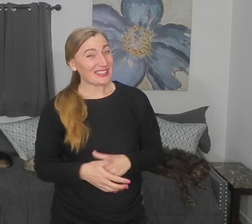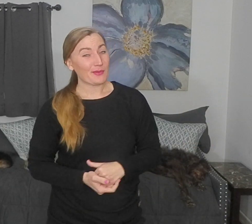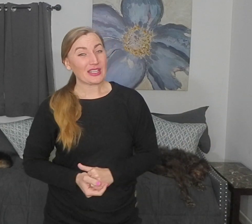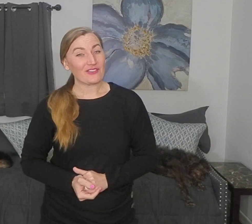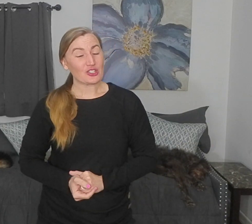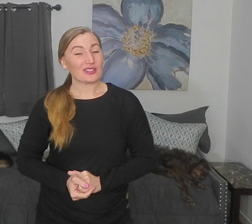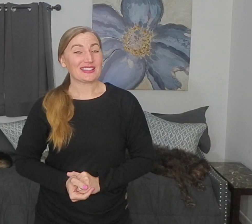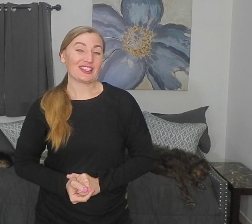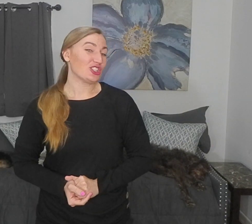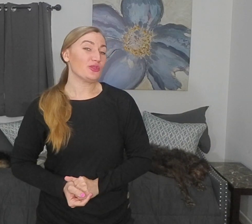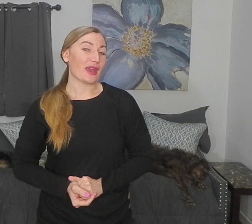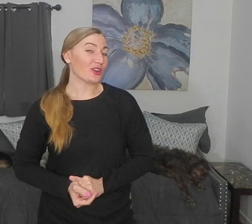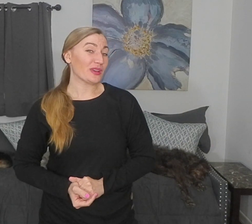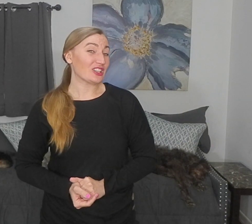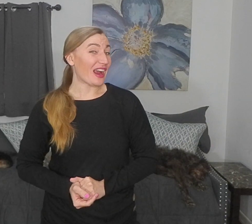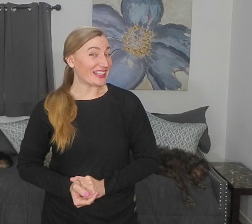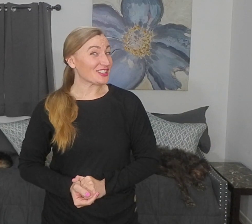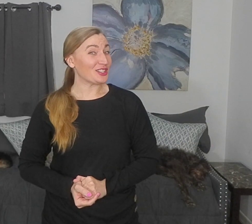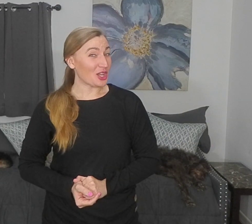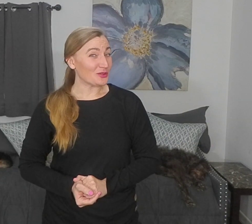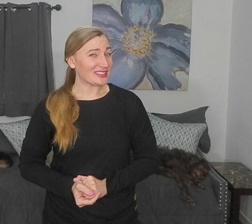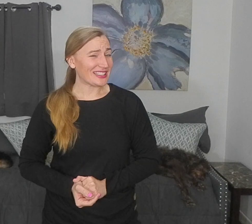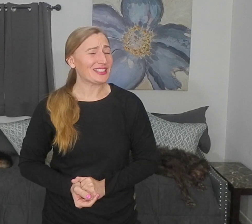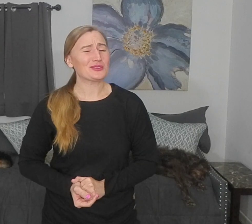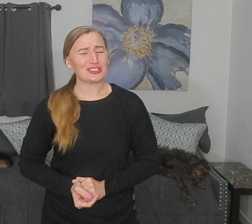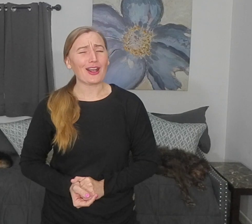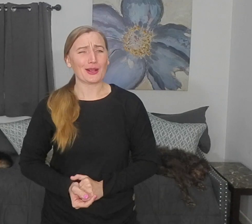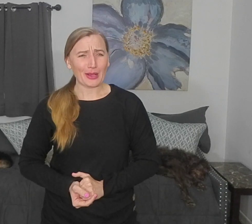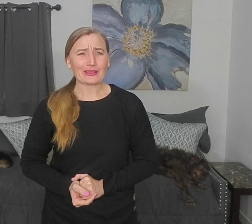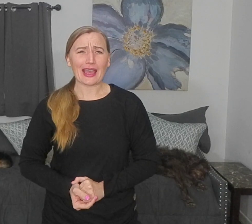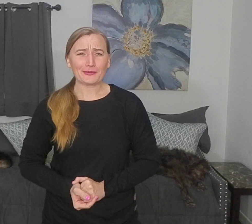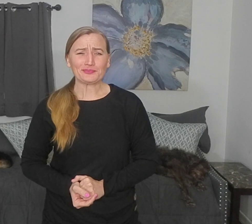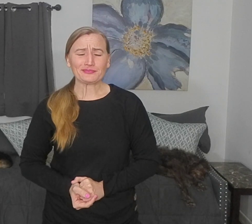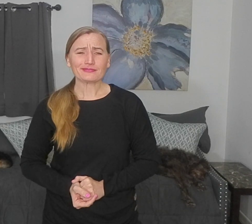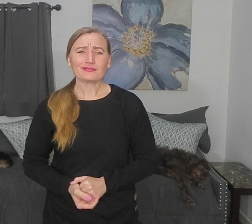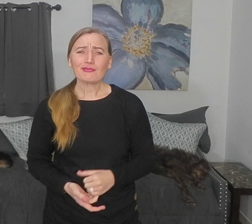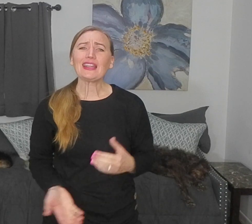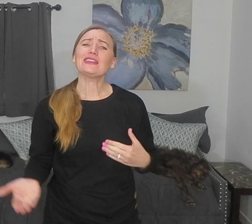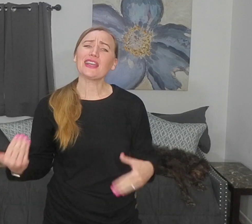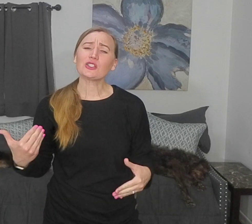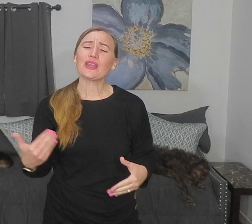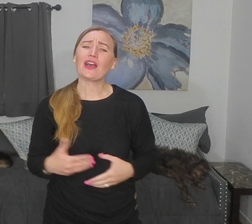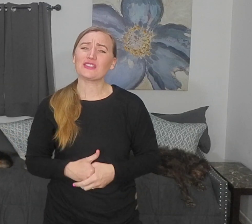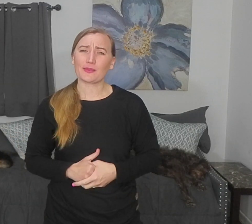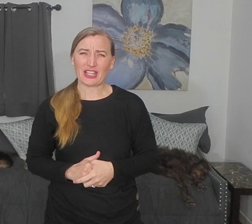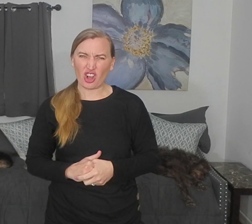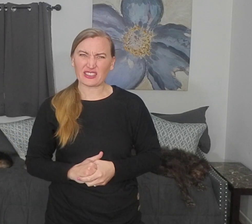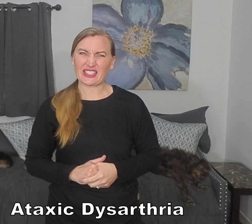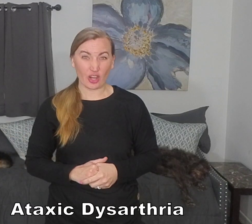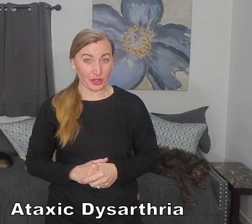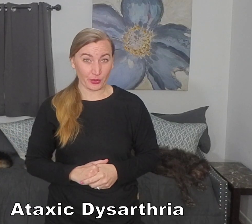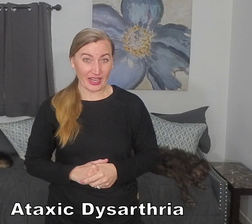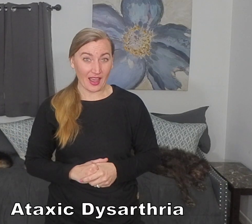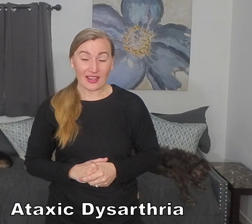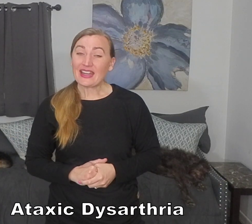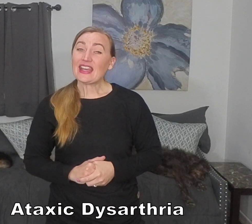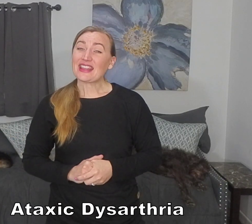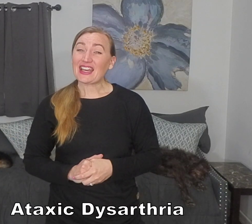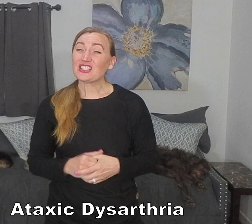some individuals tend to do better with their eyes closed, and we'll talk about that. Next, we have something called dysarthria. That is